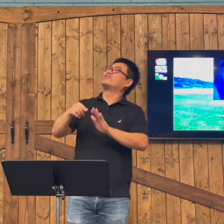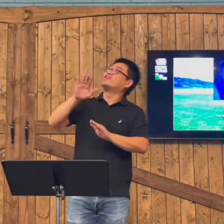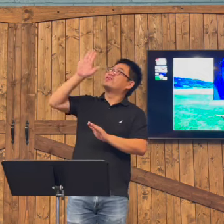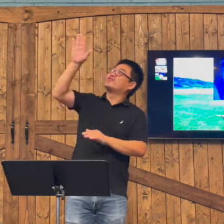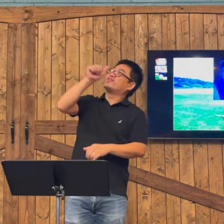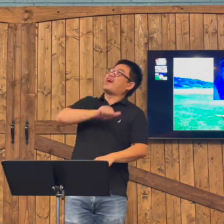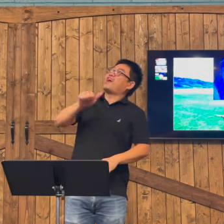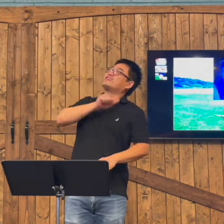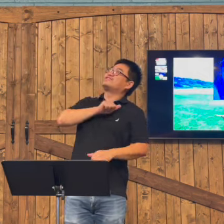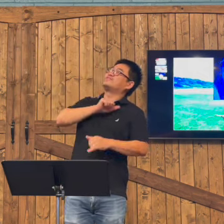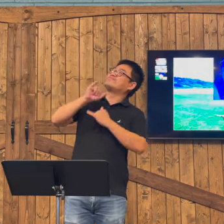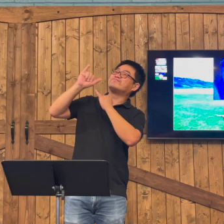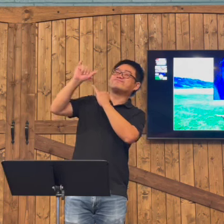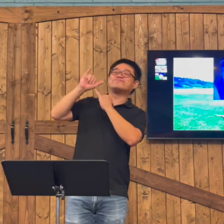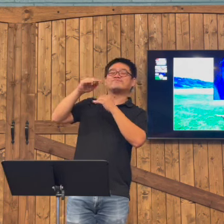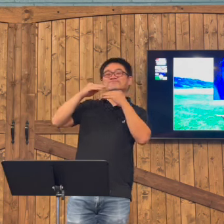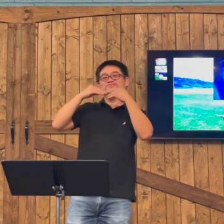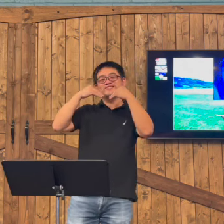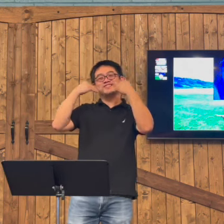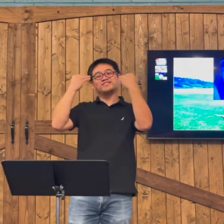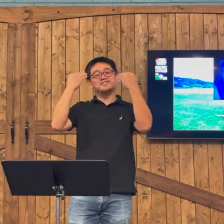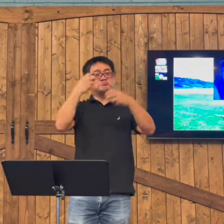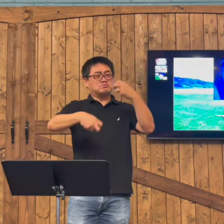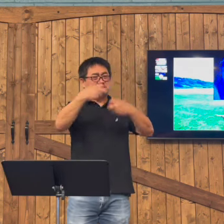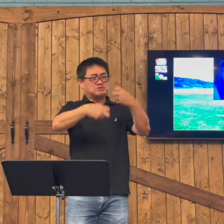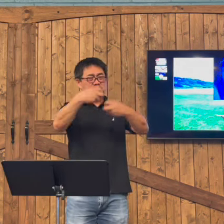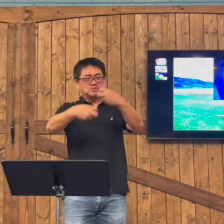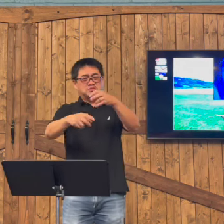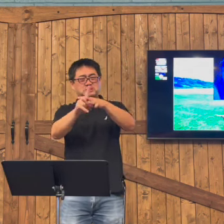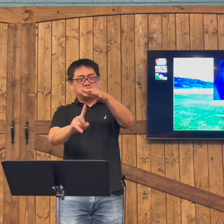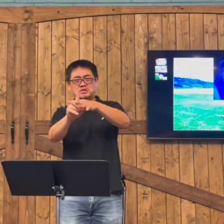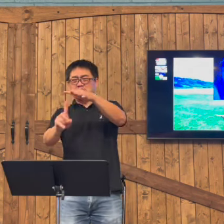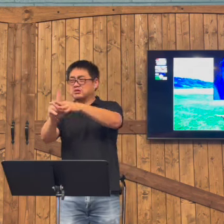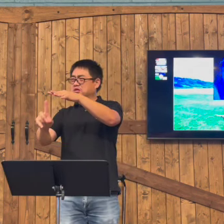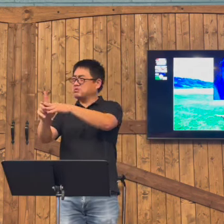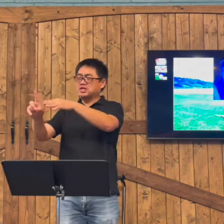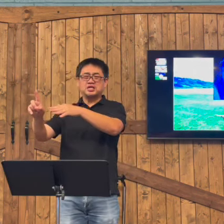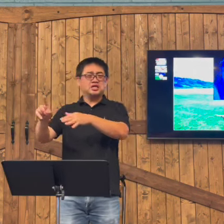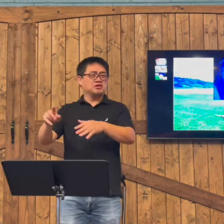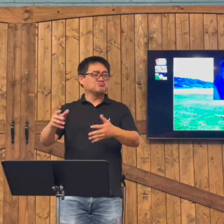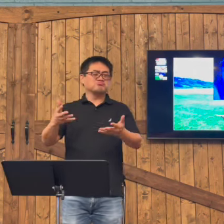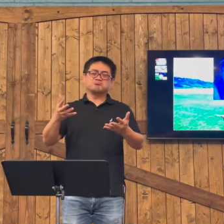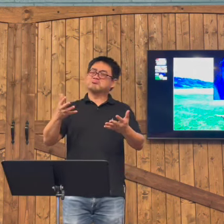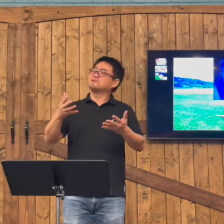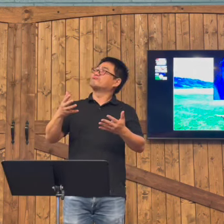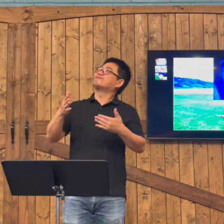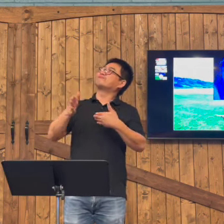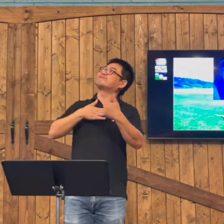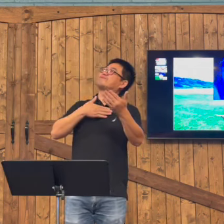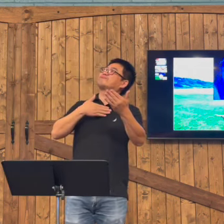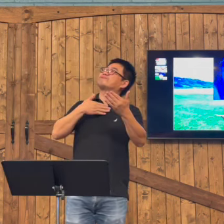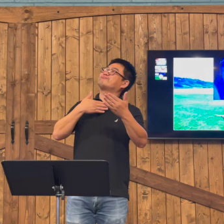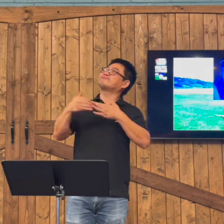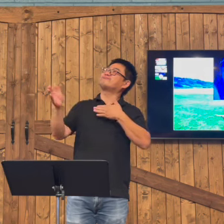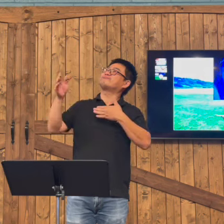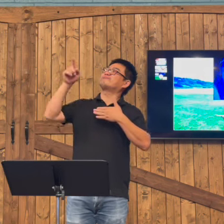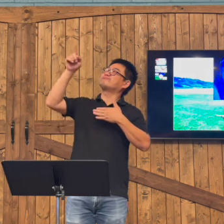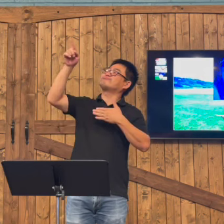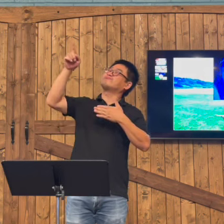And that he will show his love and his character to us. There might be a lot of problems in the world. But we can still smile through them.